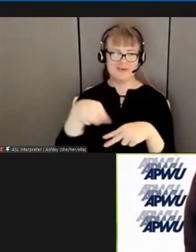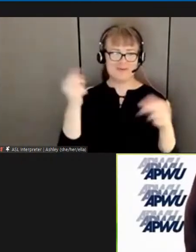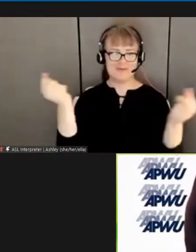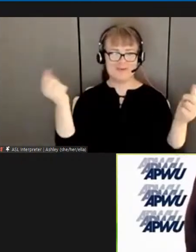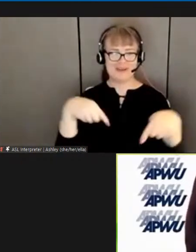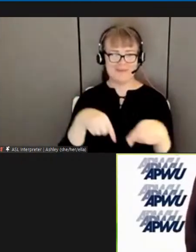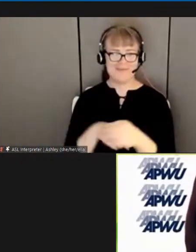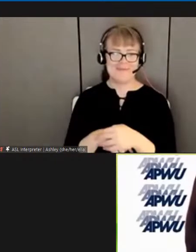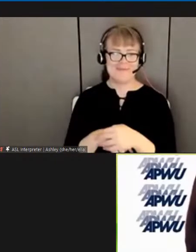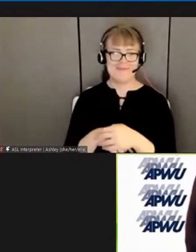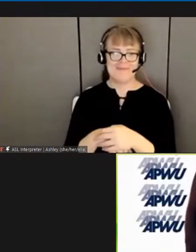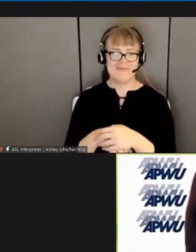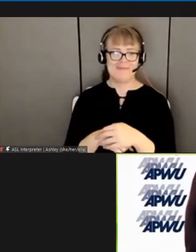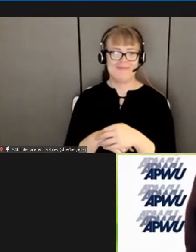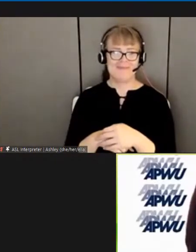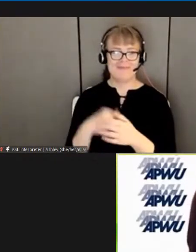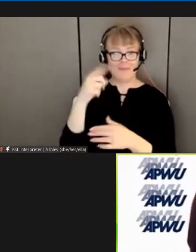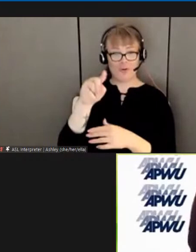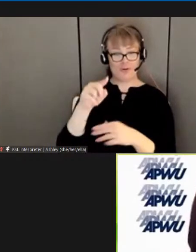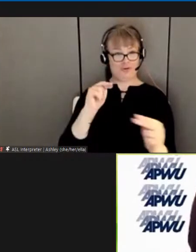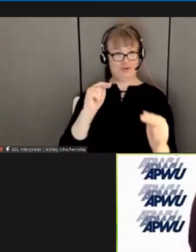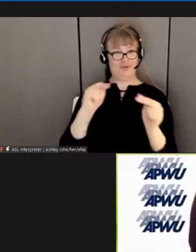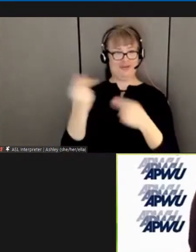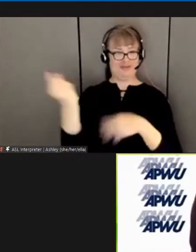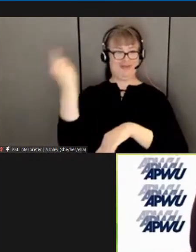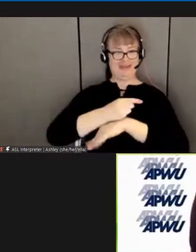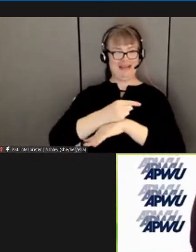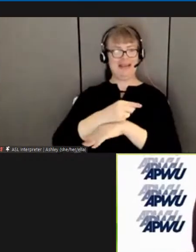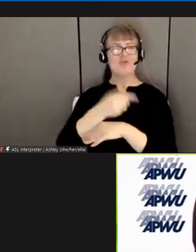negotiation day, June 22.